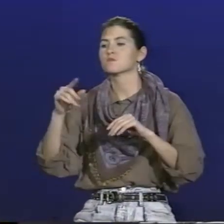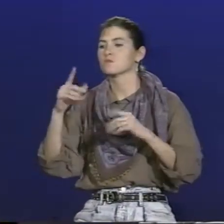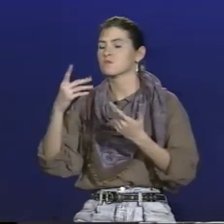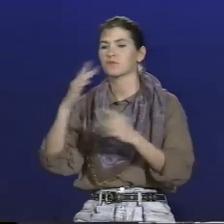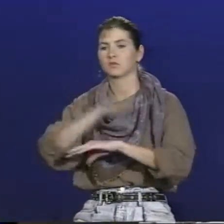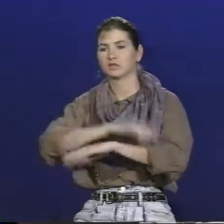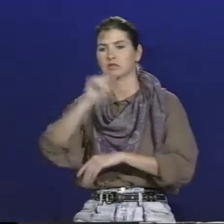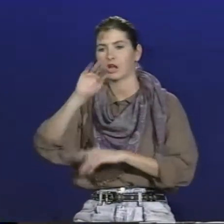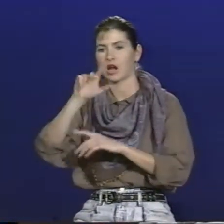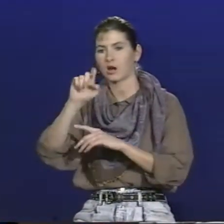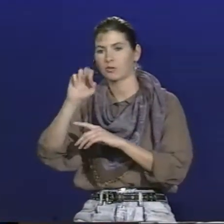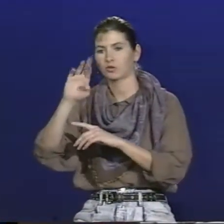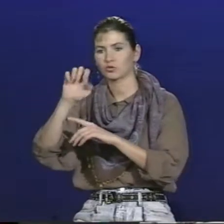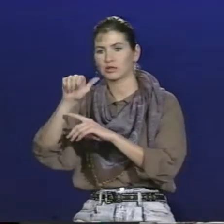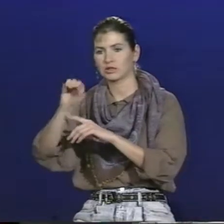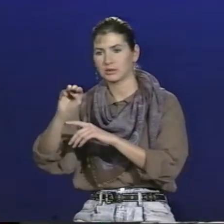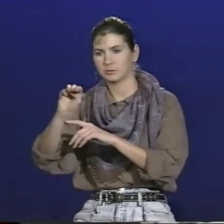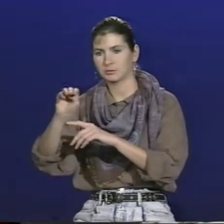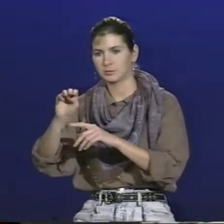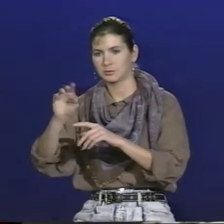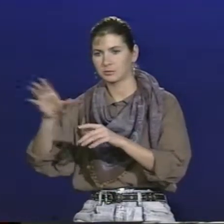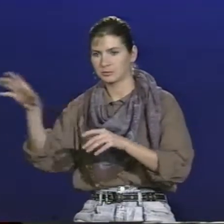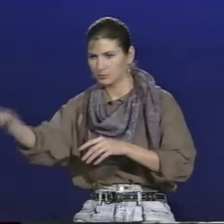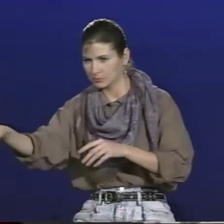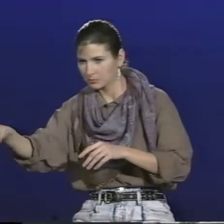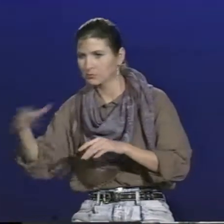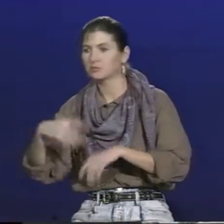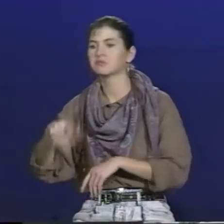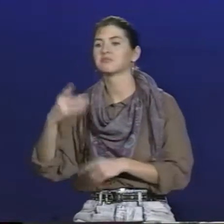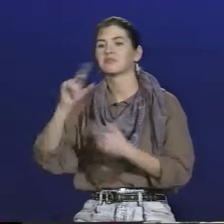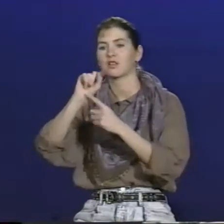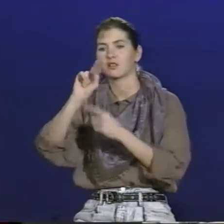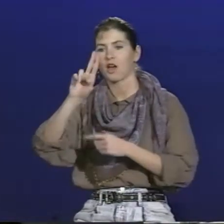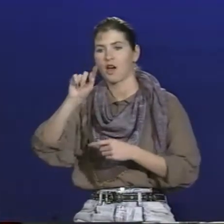Some white cooking wine. Table cream.